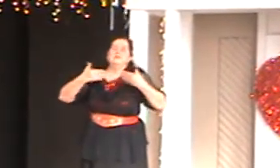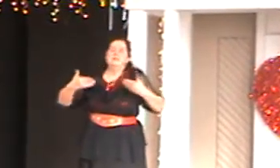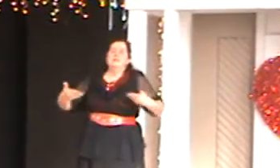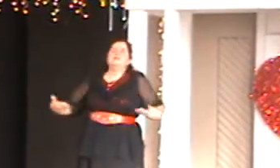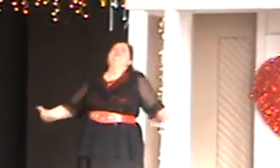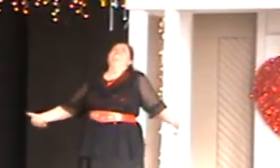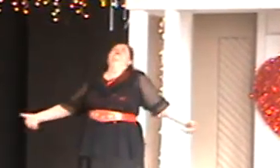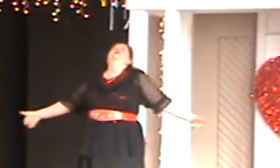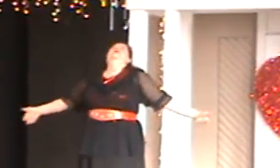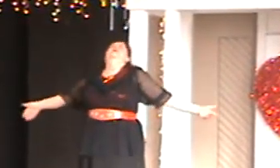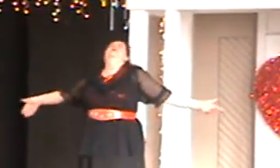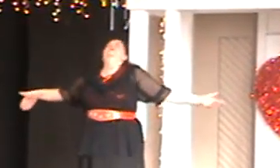down.